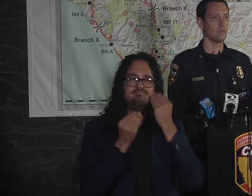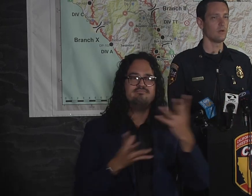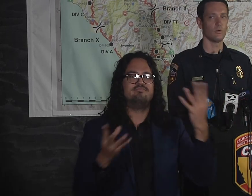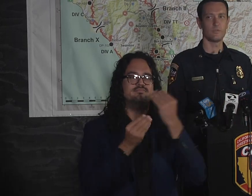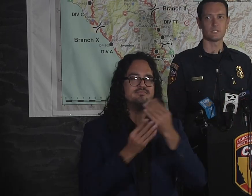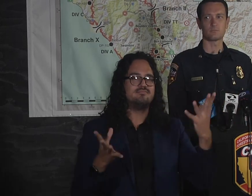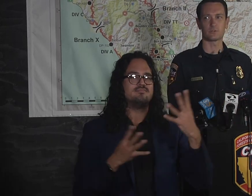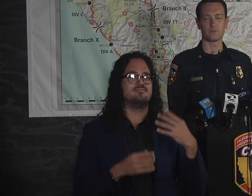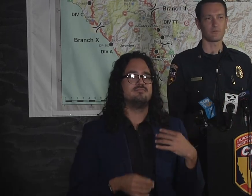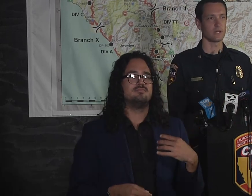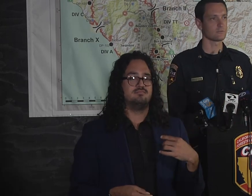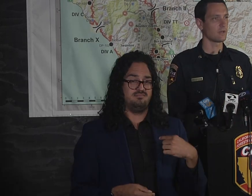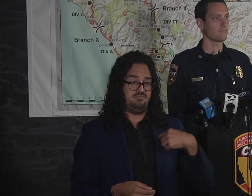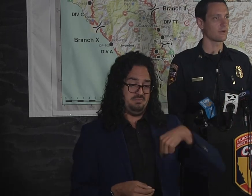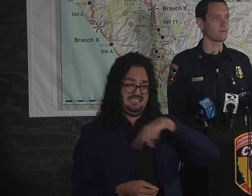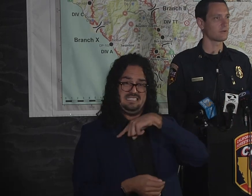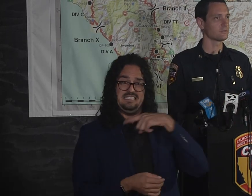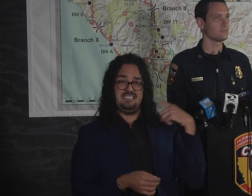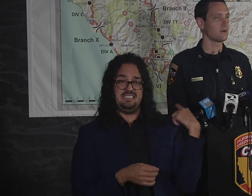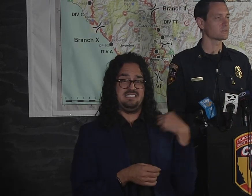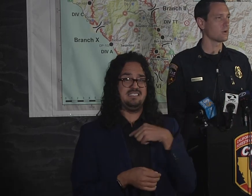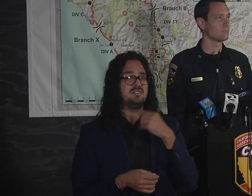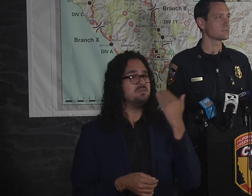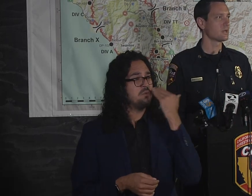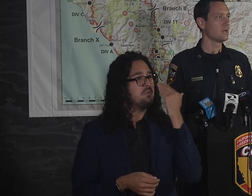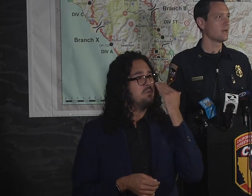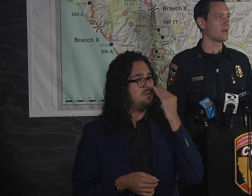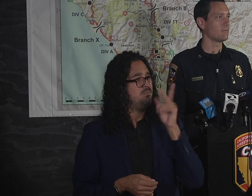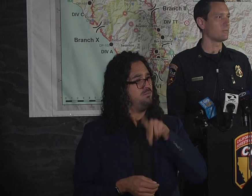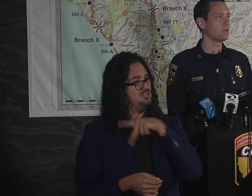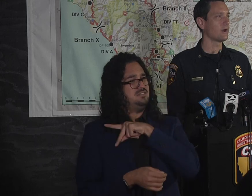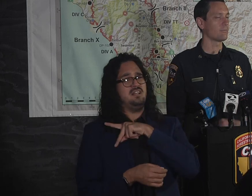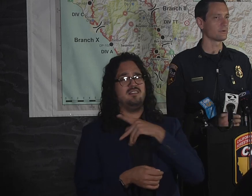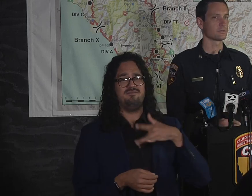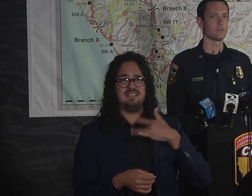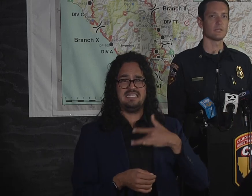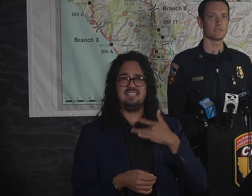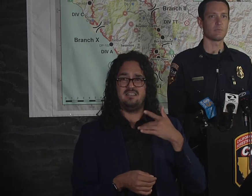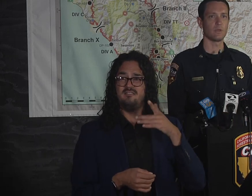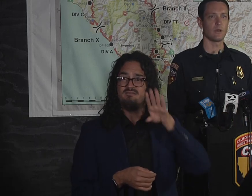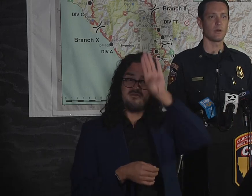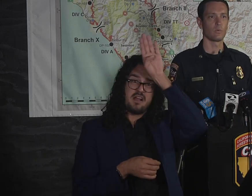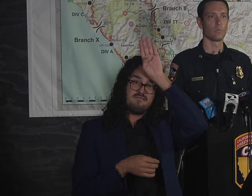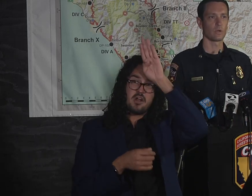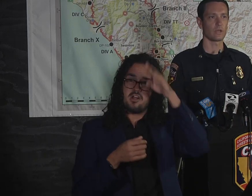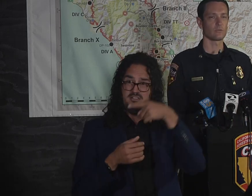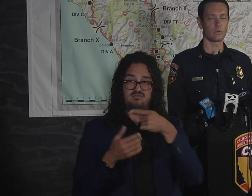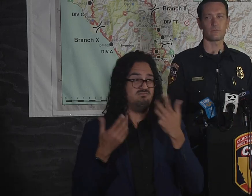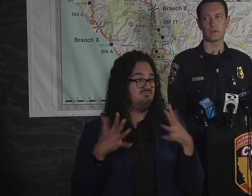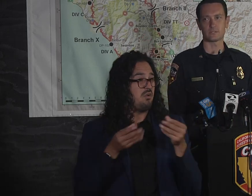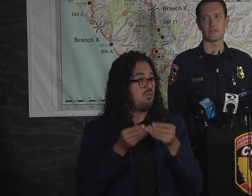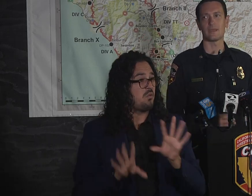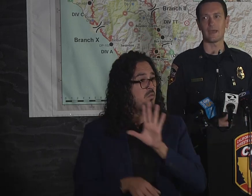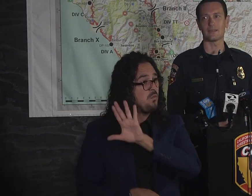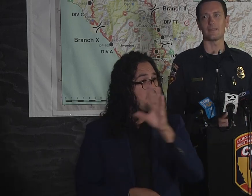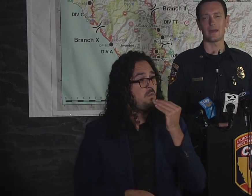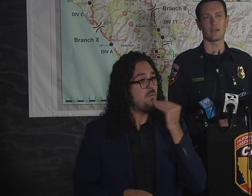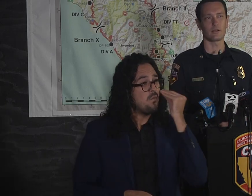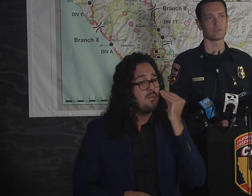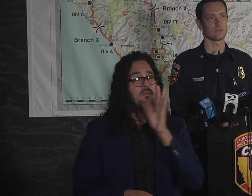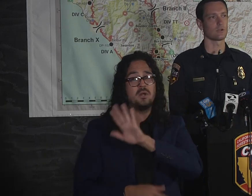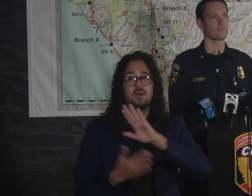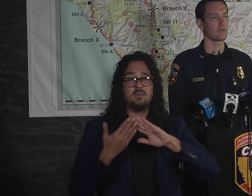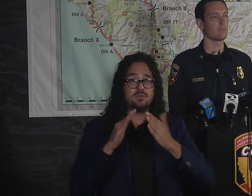ourselves know this is personal for us. We have firefighters who have lost homes and we know how personal it is and we were working 24 hours to get